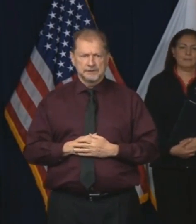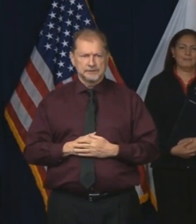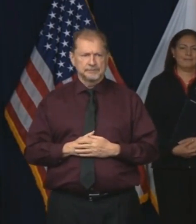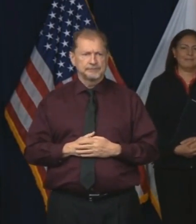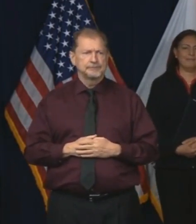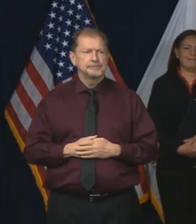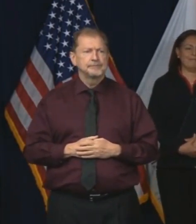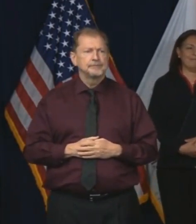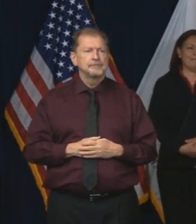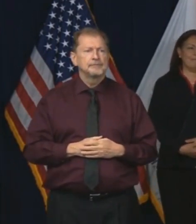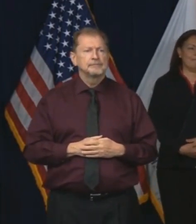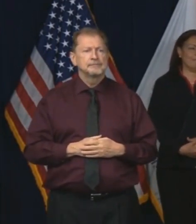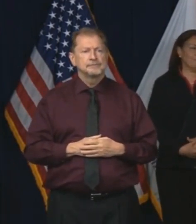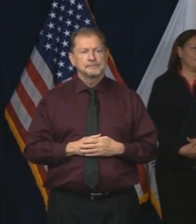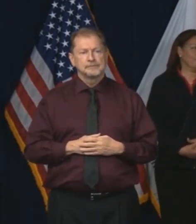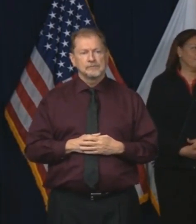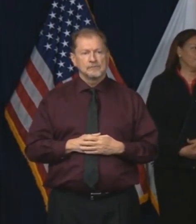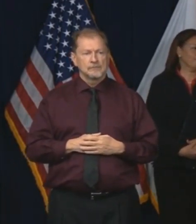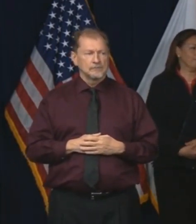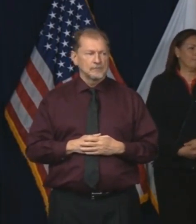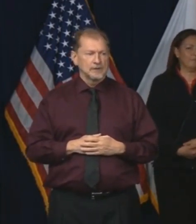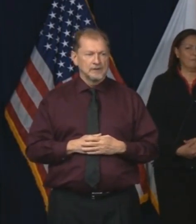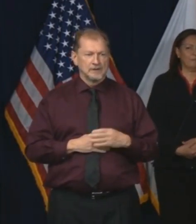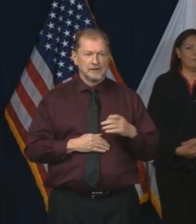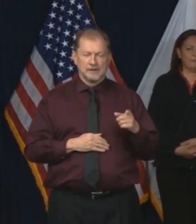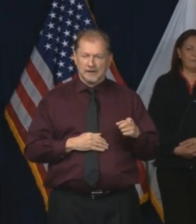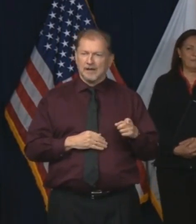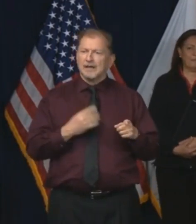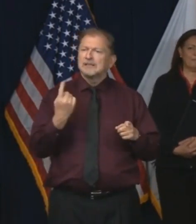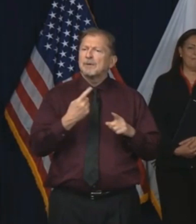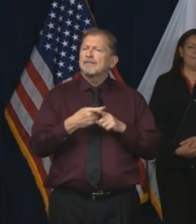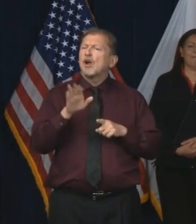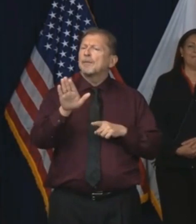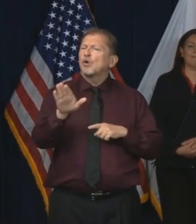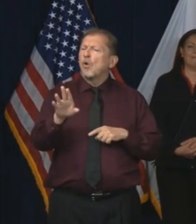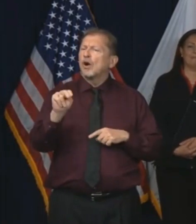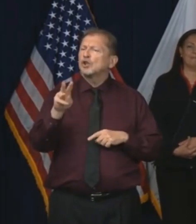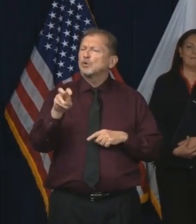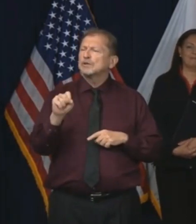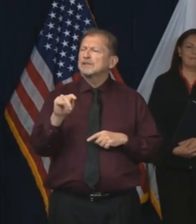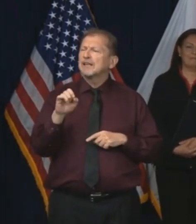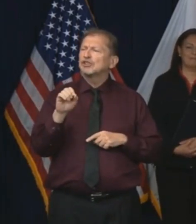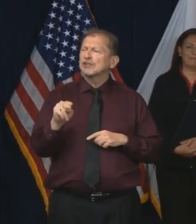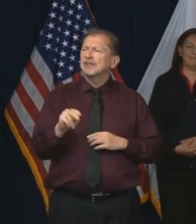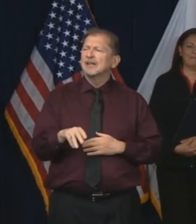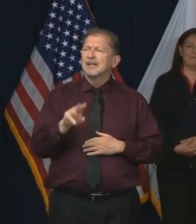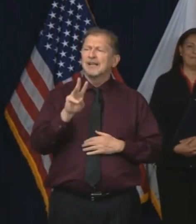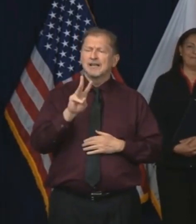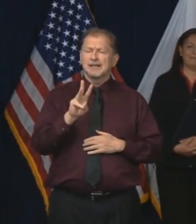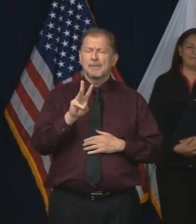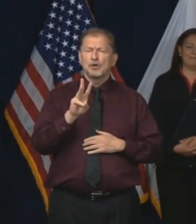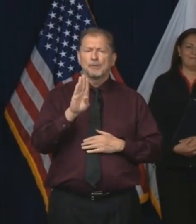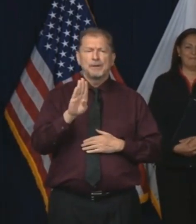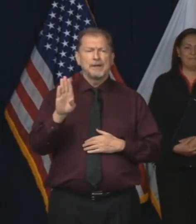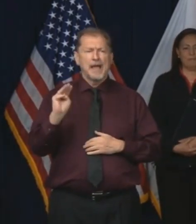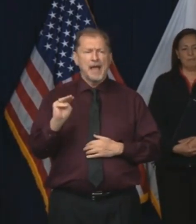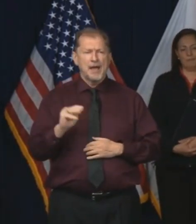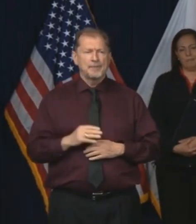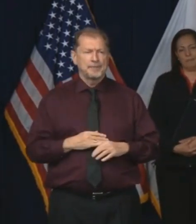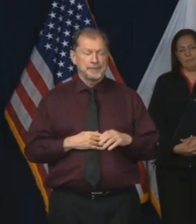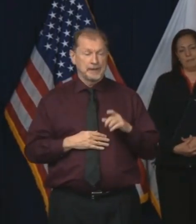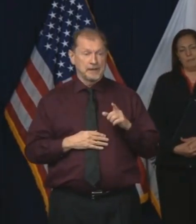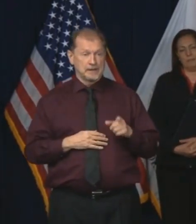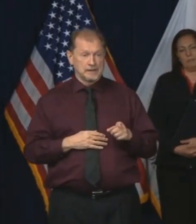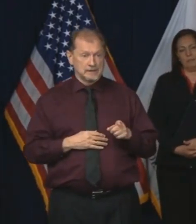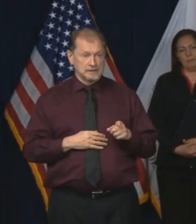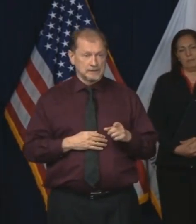actually, BBM. In the wake of, Well, why are you here if they're asking questions? I'm just kidding. In the wake of two Walmart employee